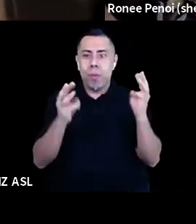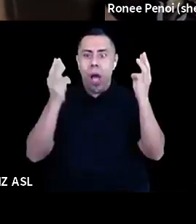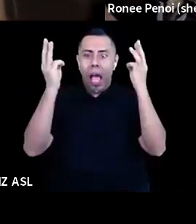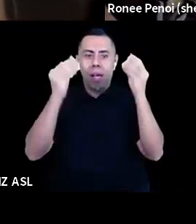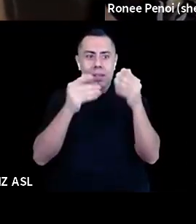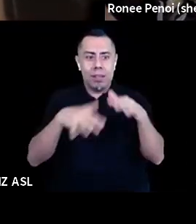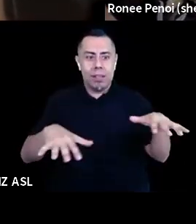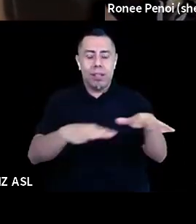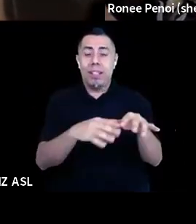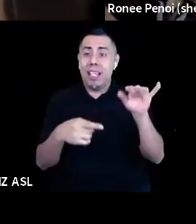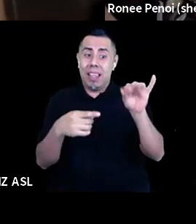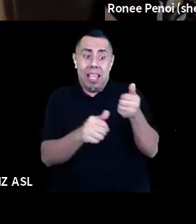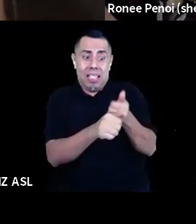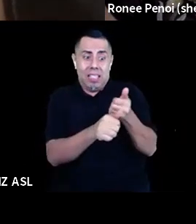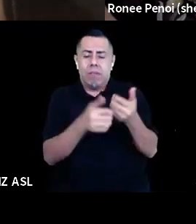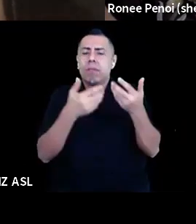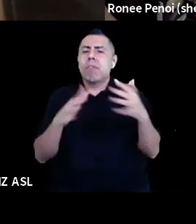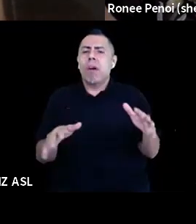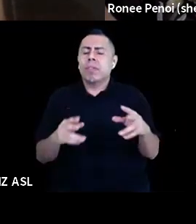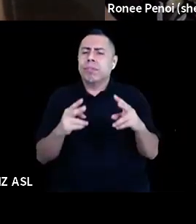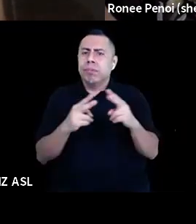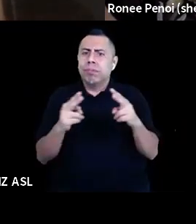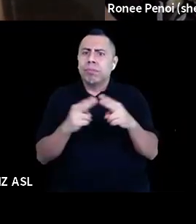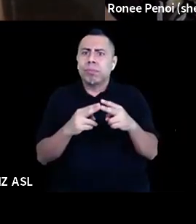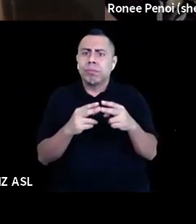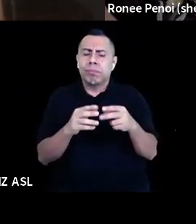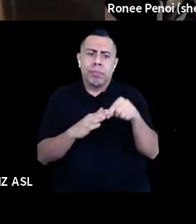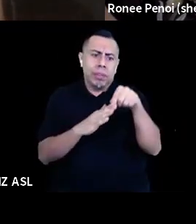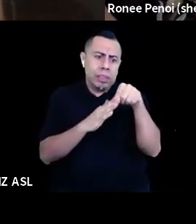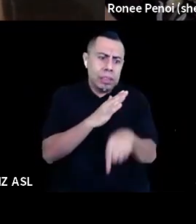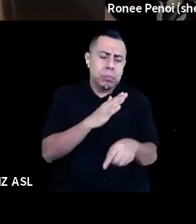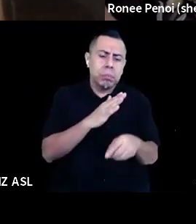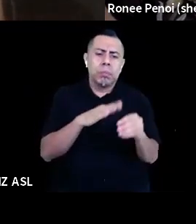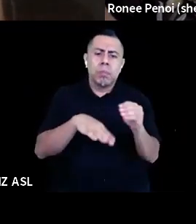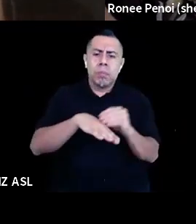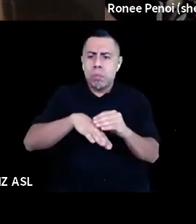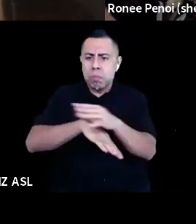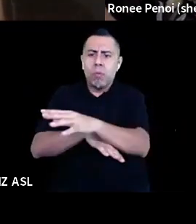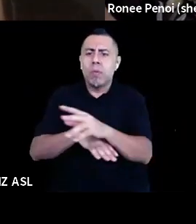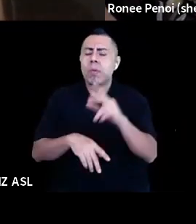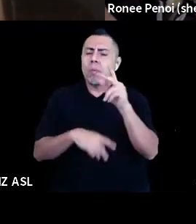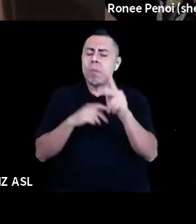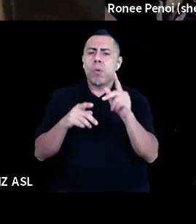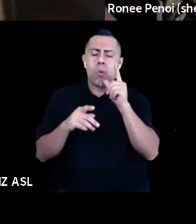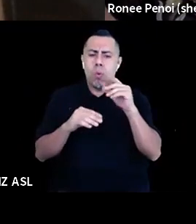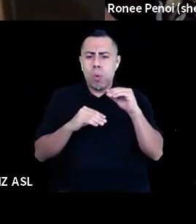movements for, for, um, systems. Like sustainability or eco like conservation, conservation,